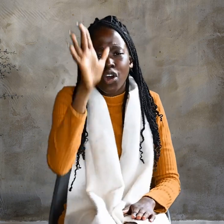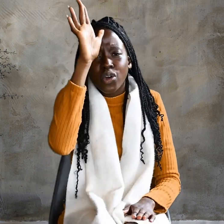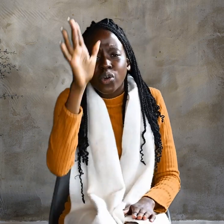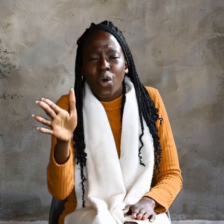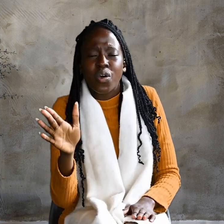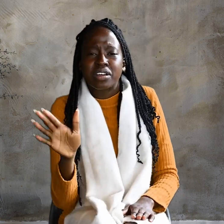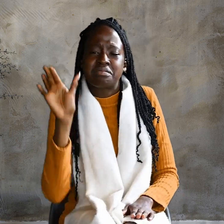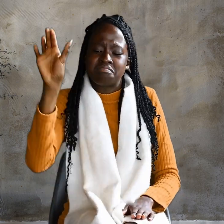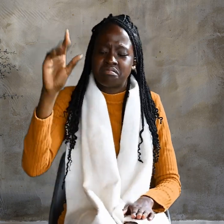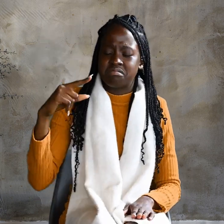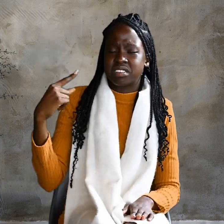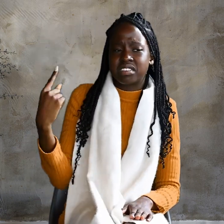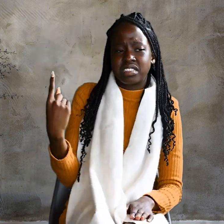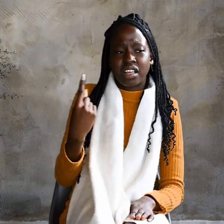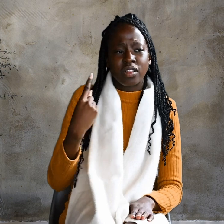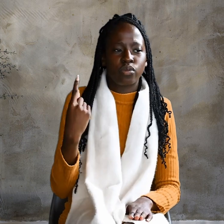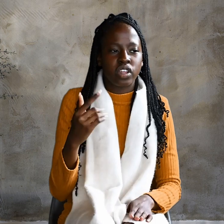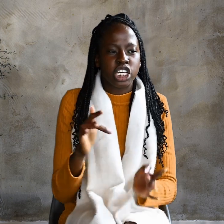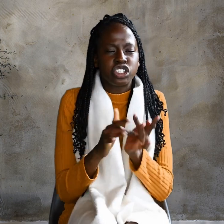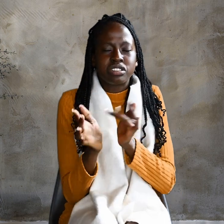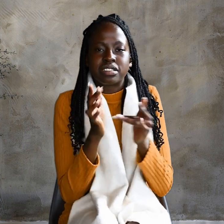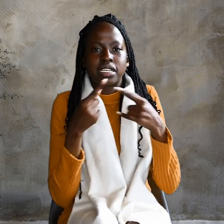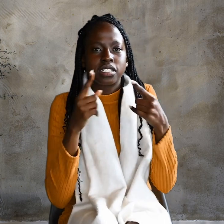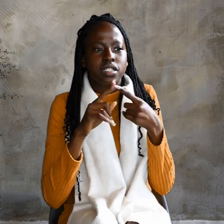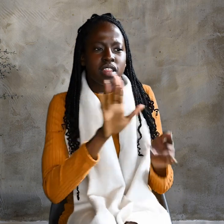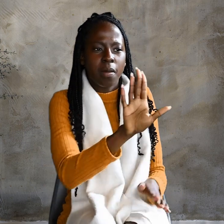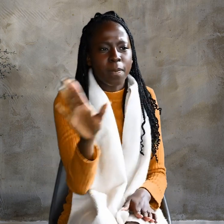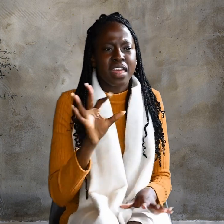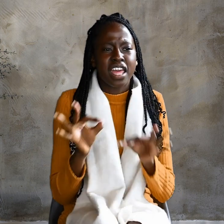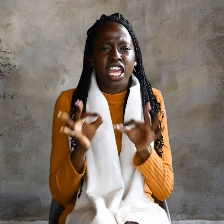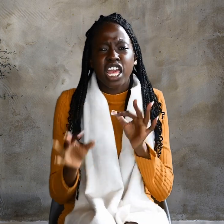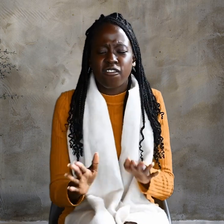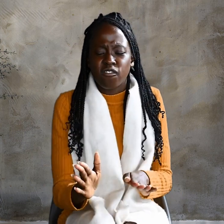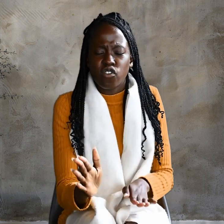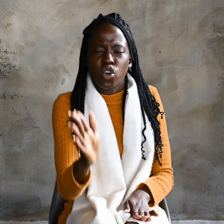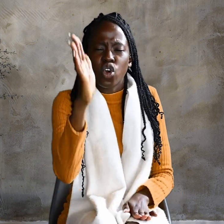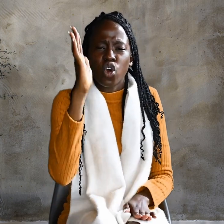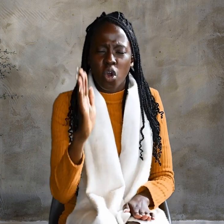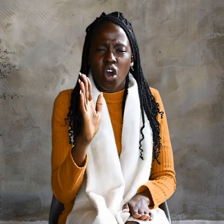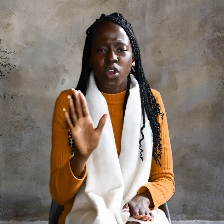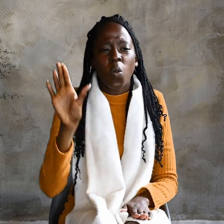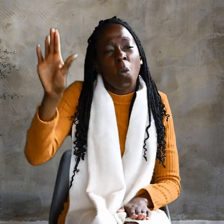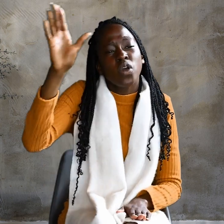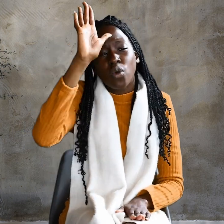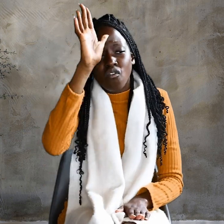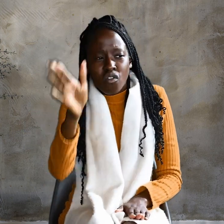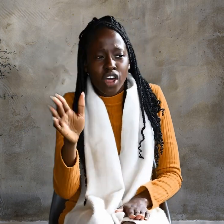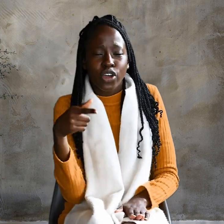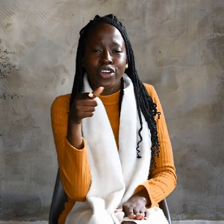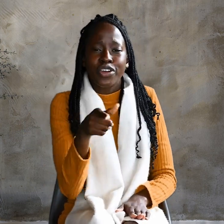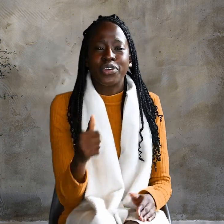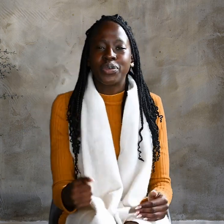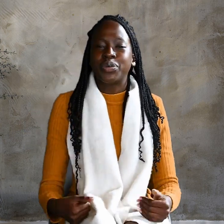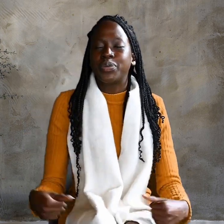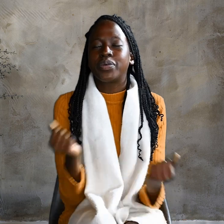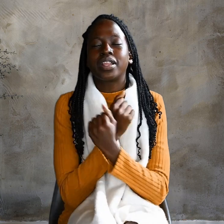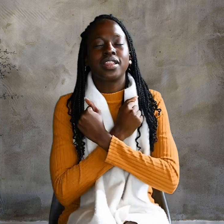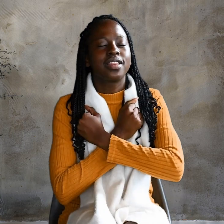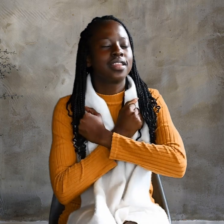himself. Jesus said to them, If God were your father, You would